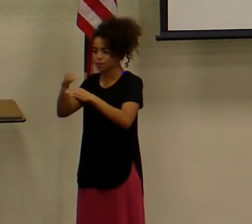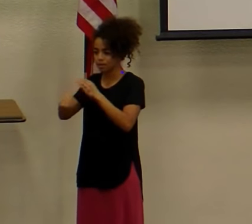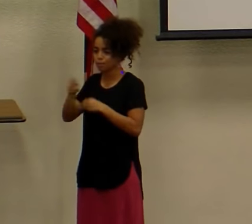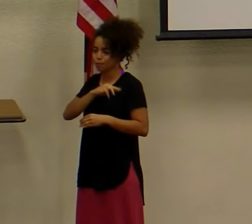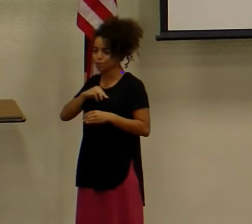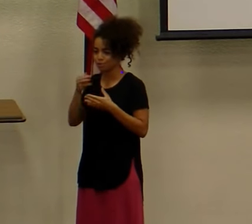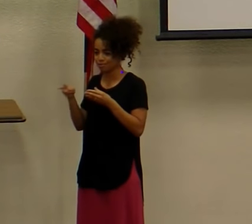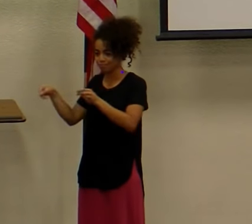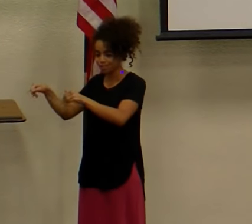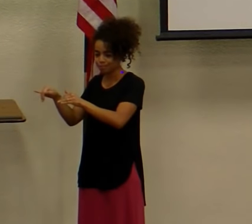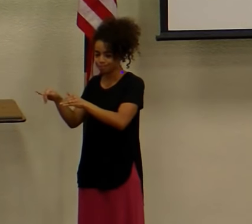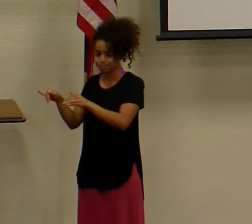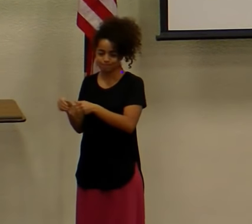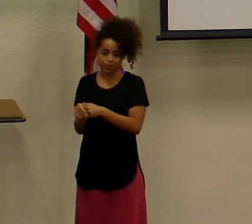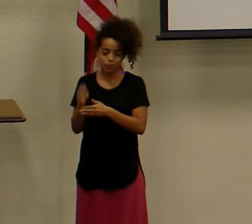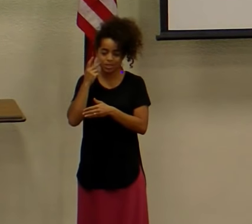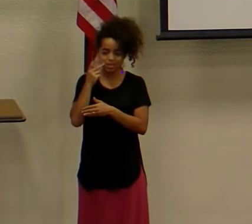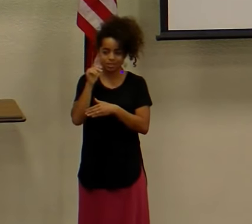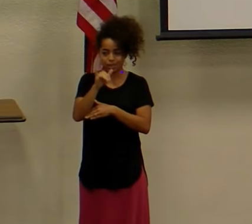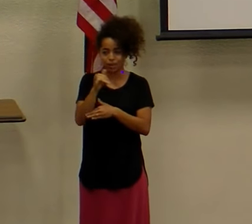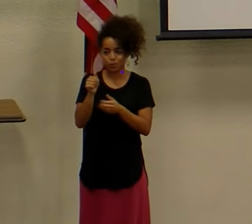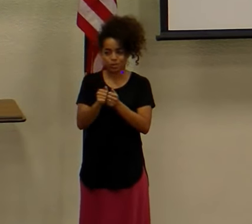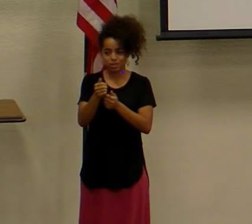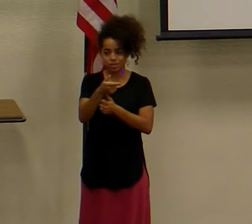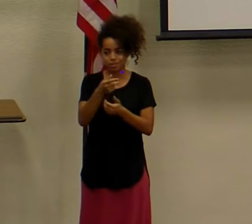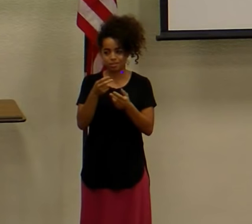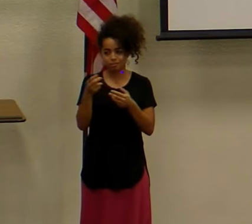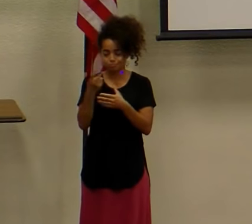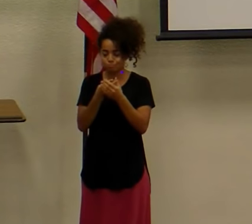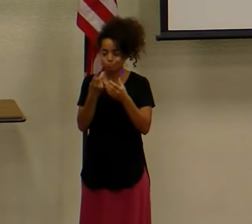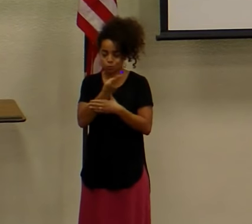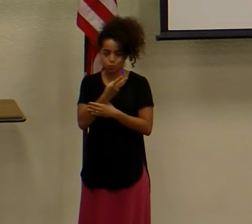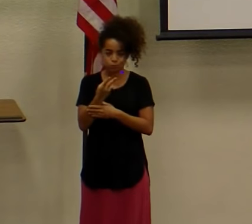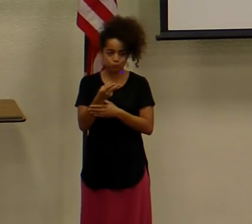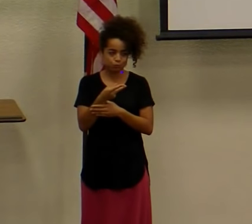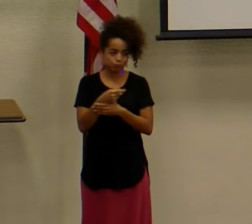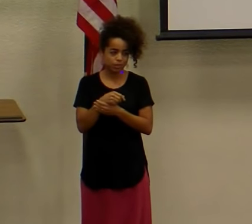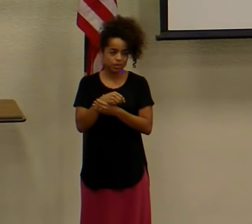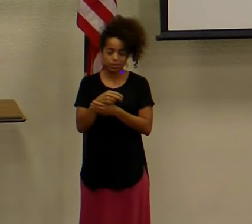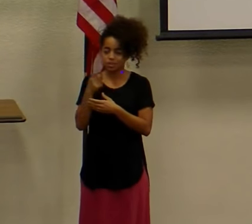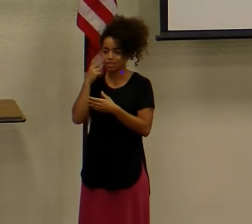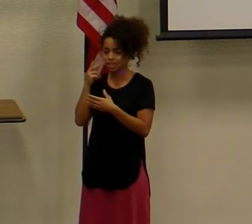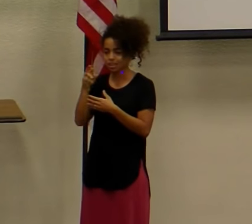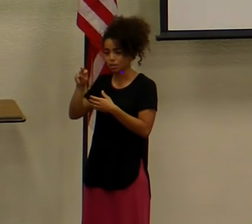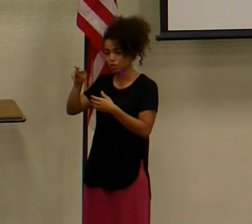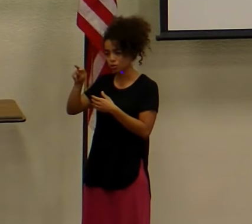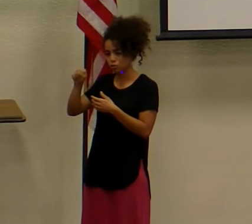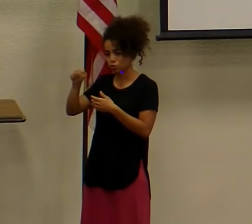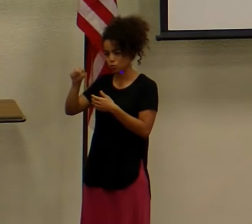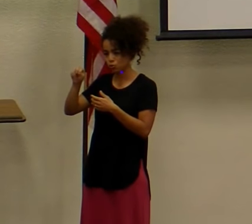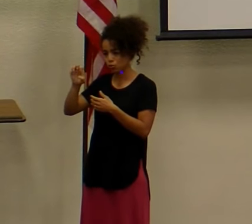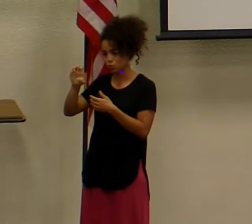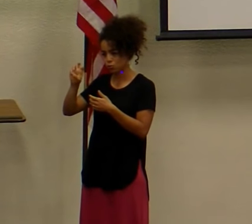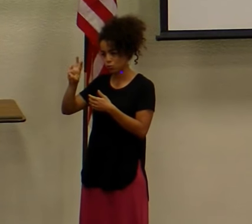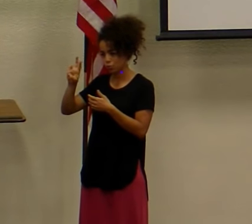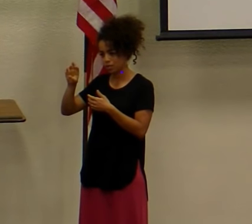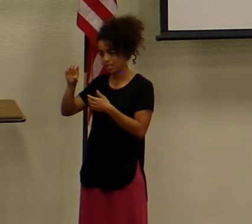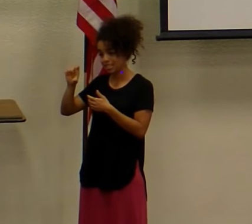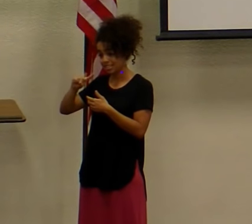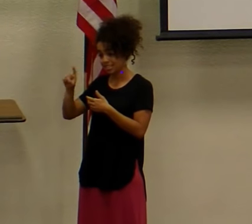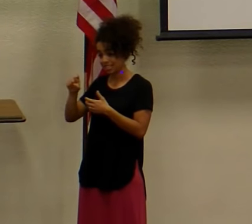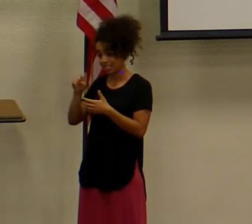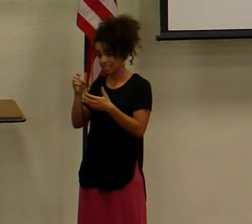plans to go to New Zealand and work with the churches there and to be part of a team that's forming here